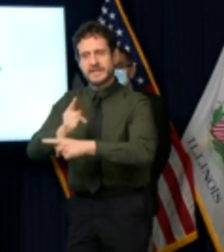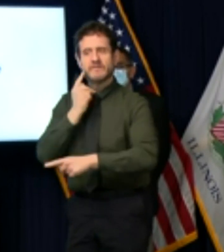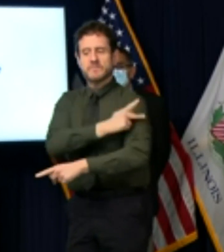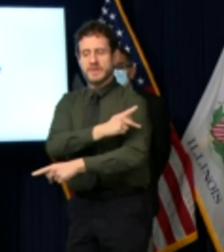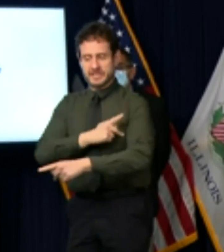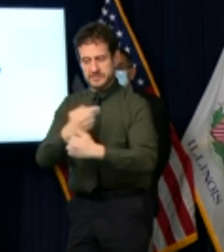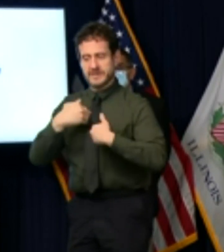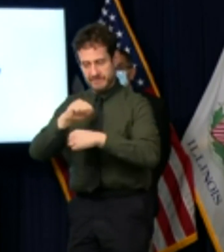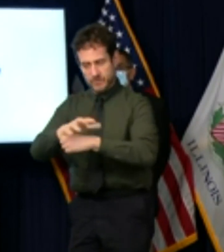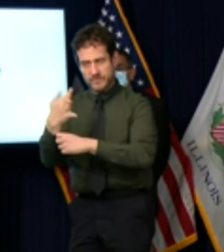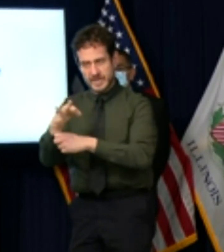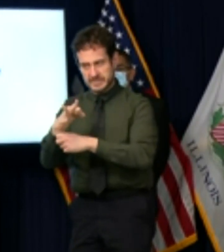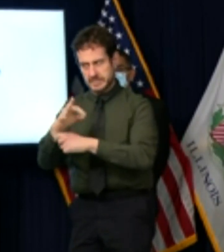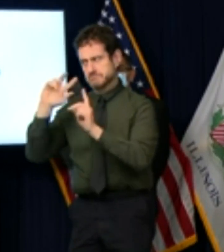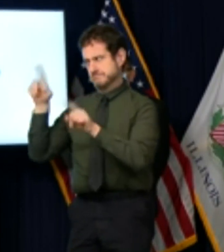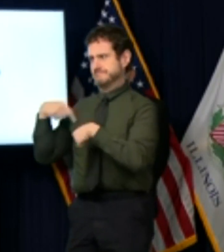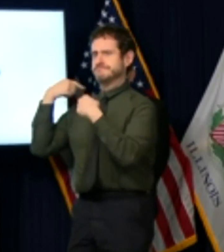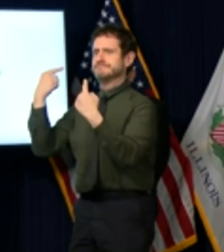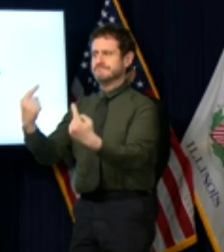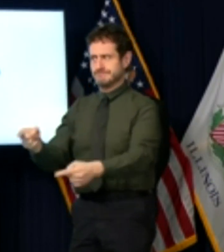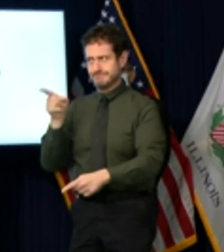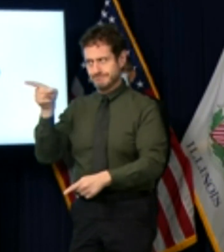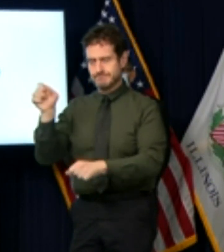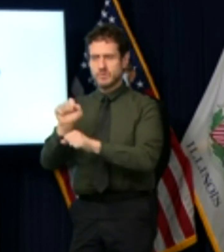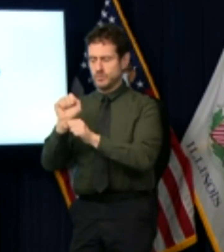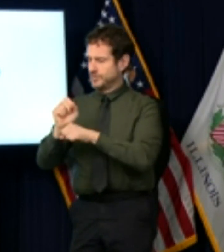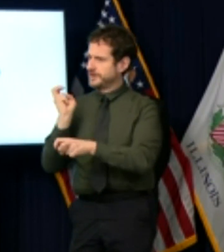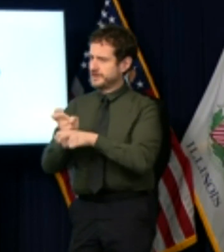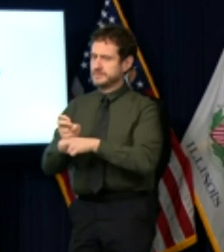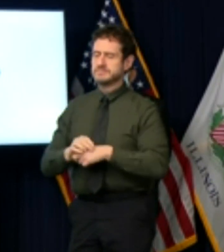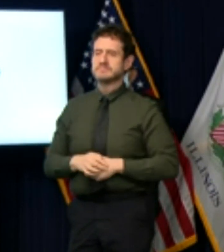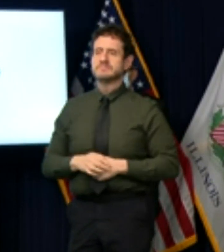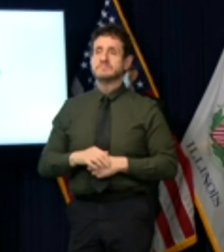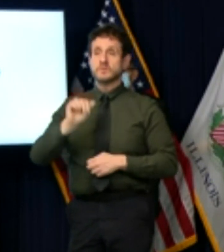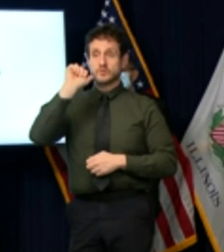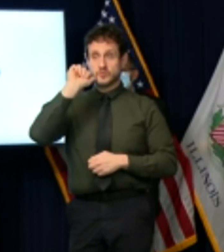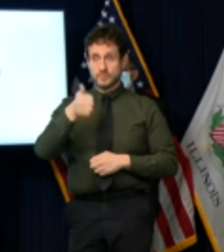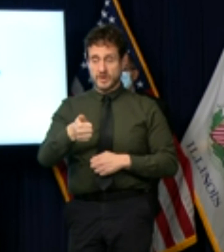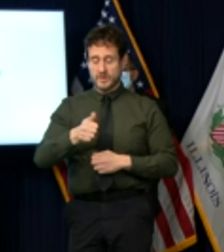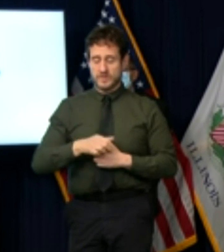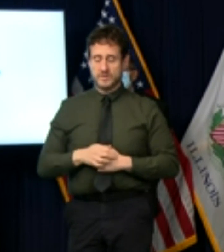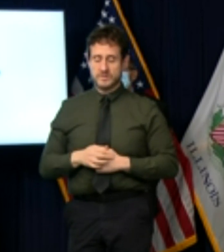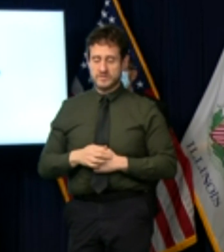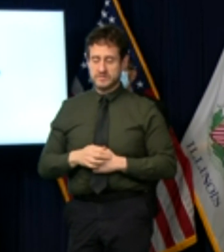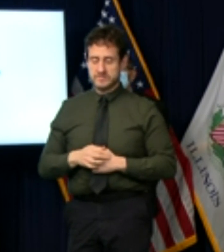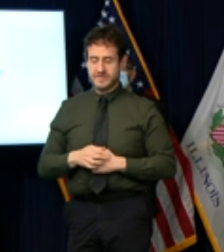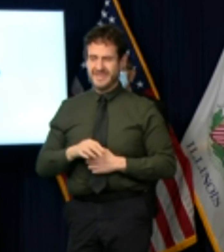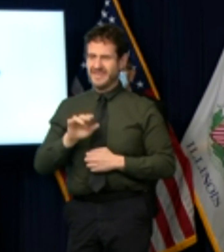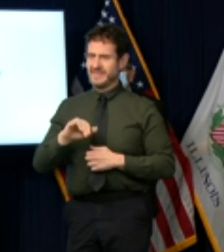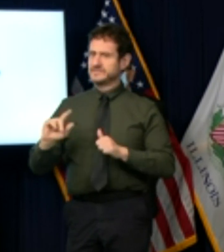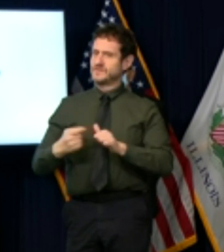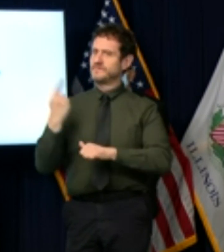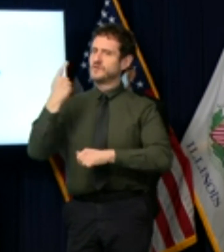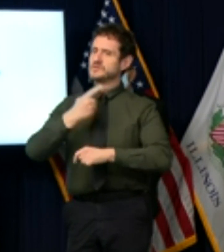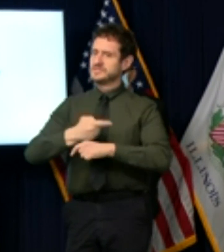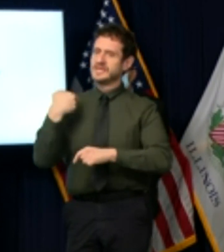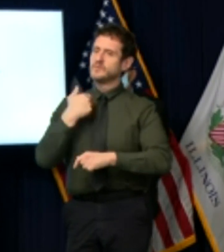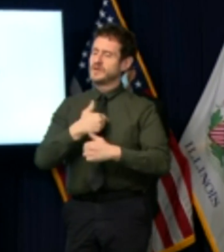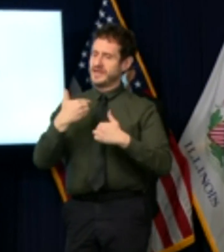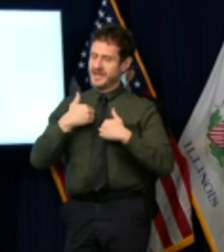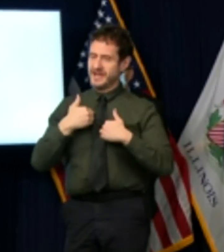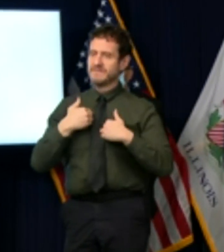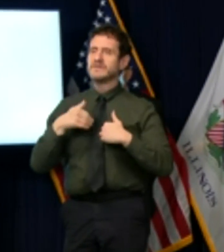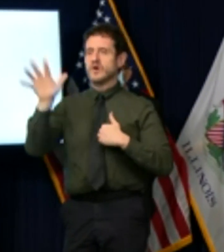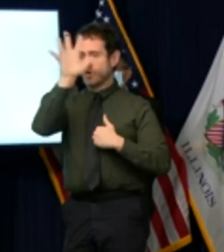since the beginning of this pandemic tomorrow will be the first day of our statewide tier